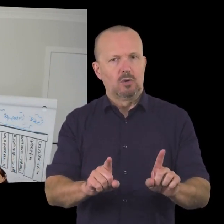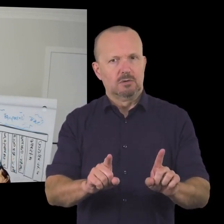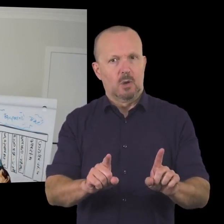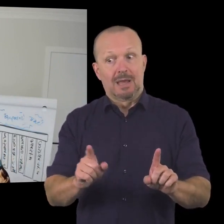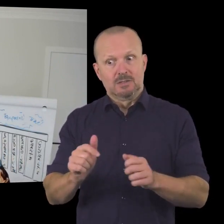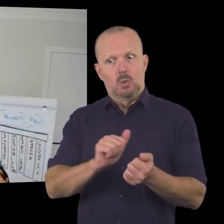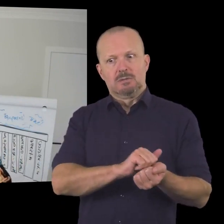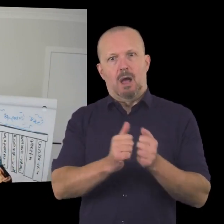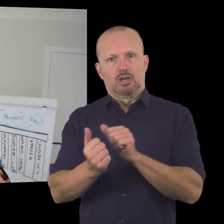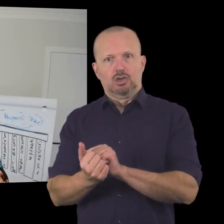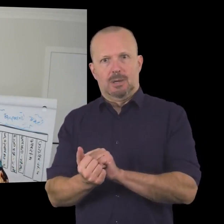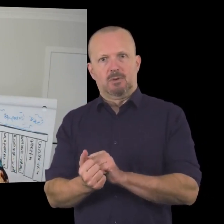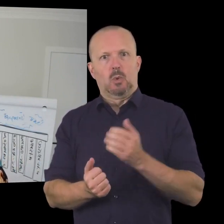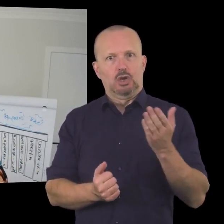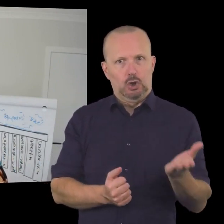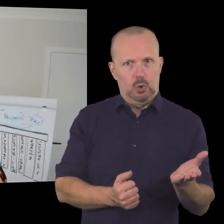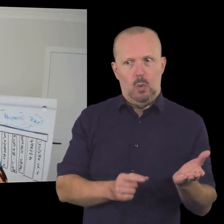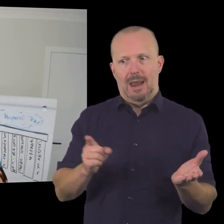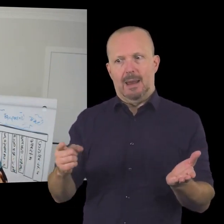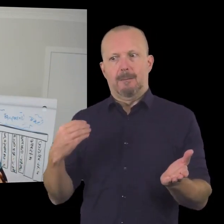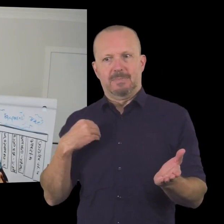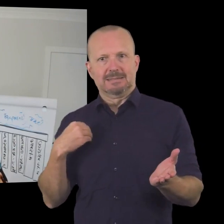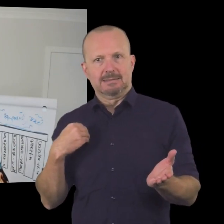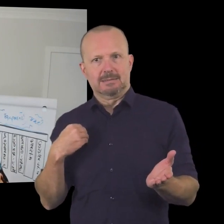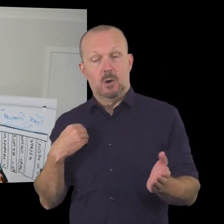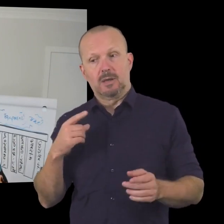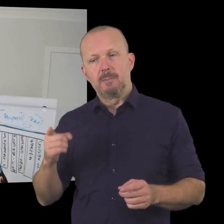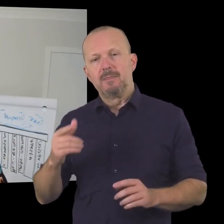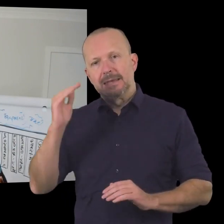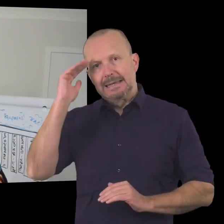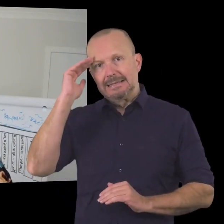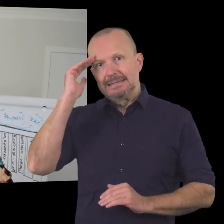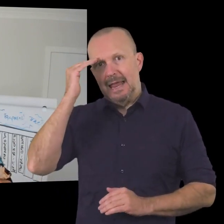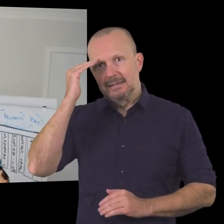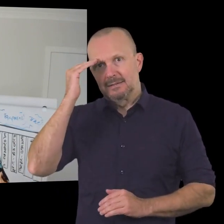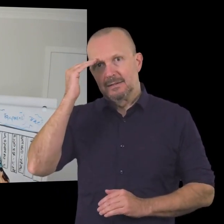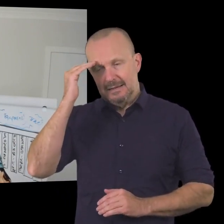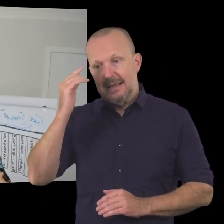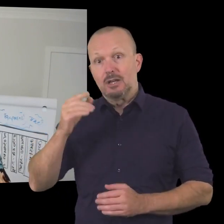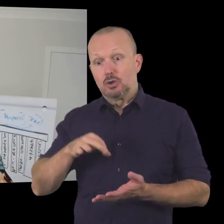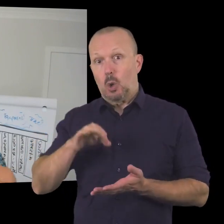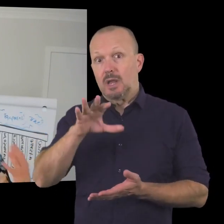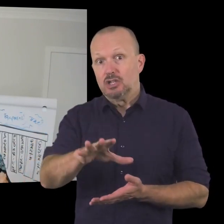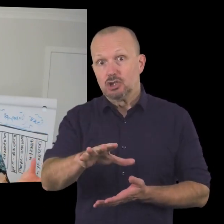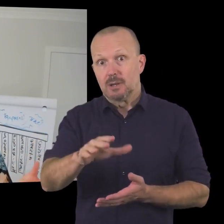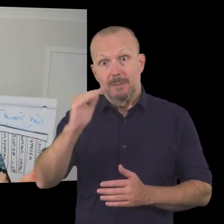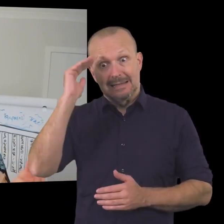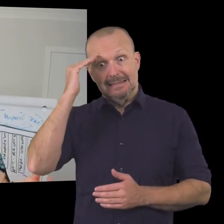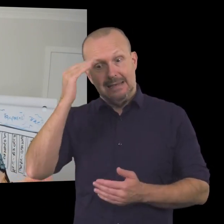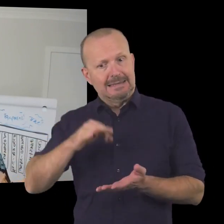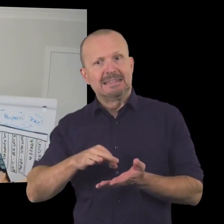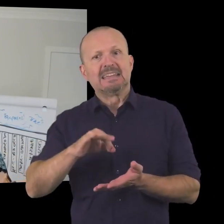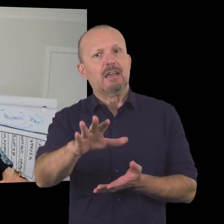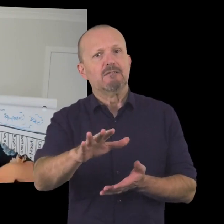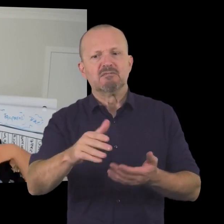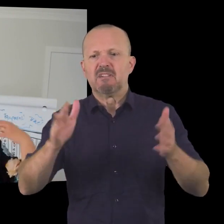so the difference between donations and sponsorship is based around intent donation the intent is a gift given with